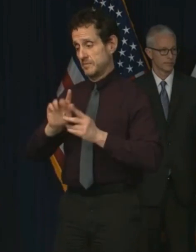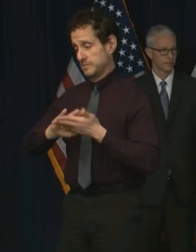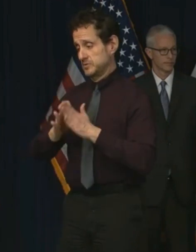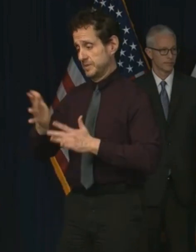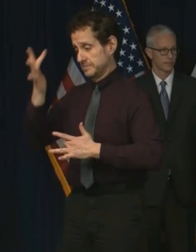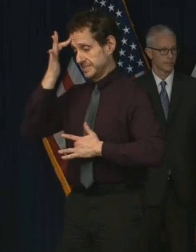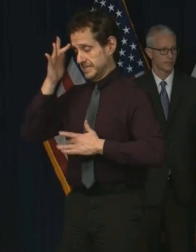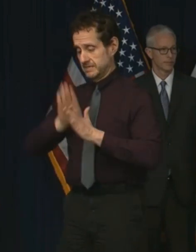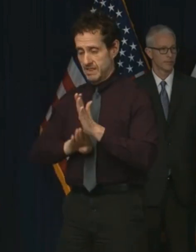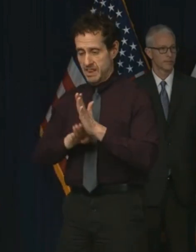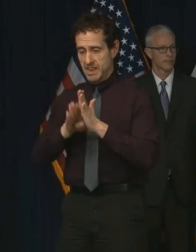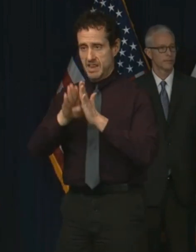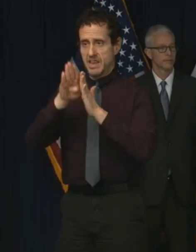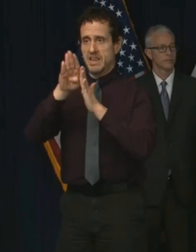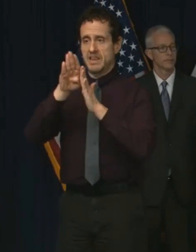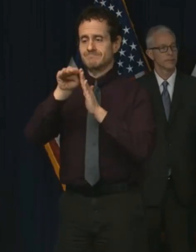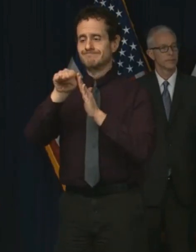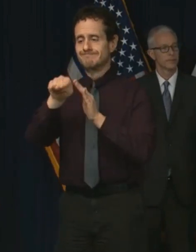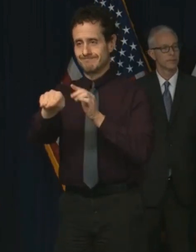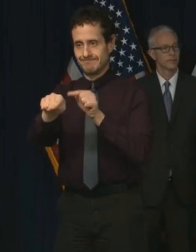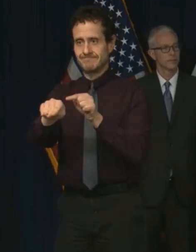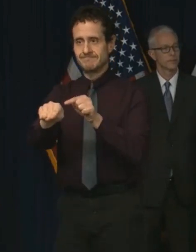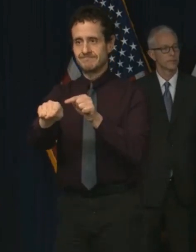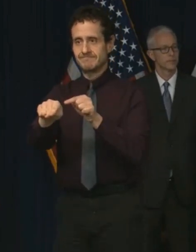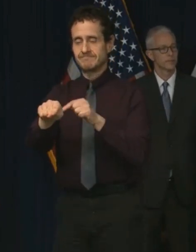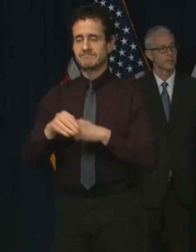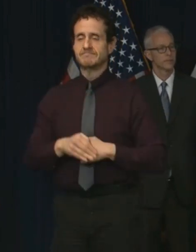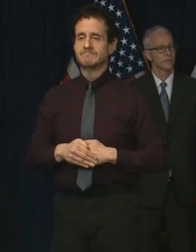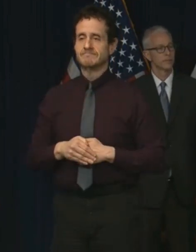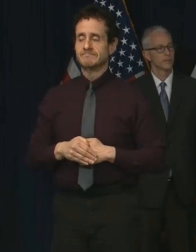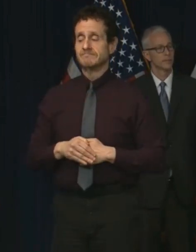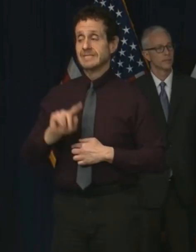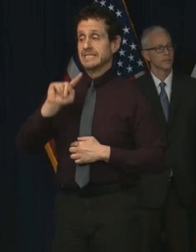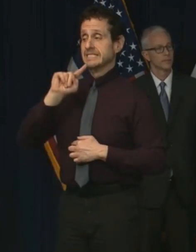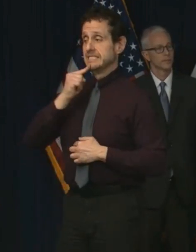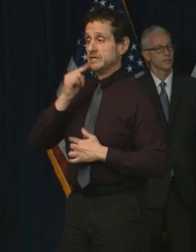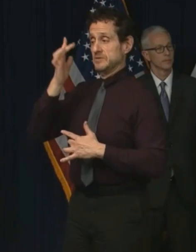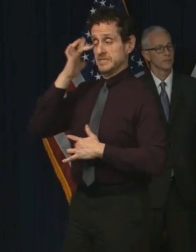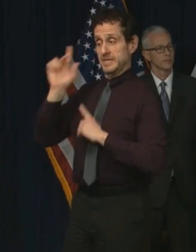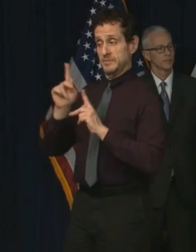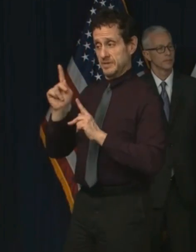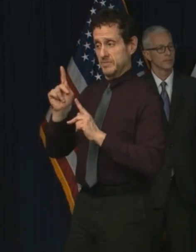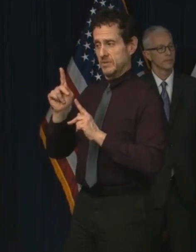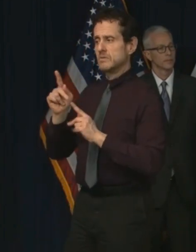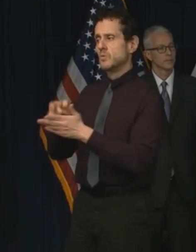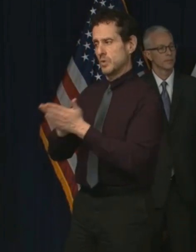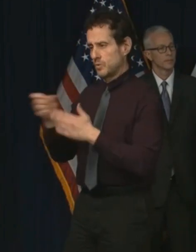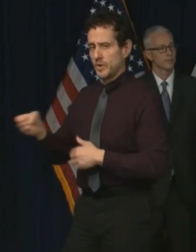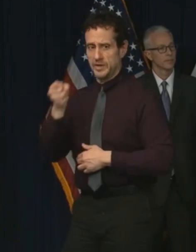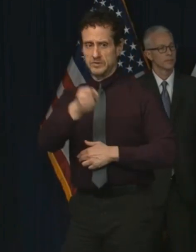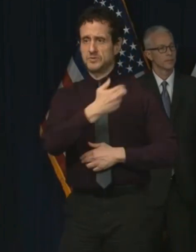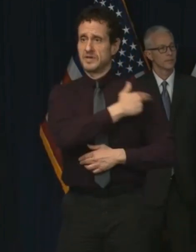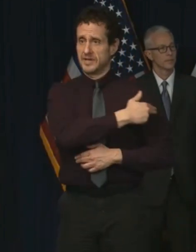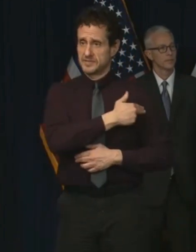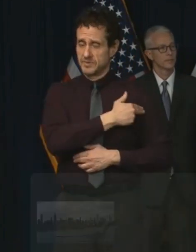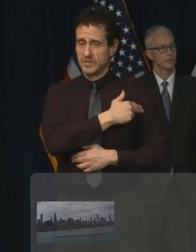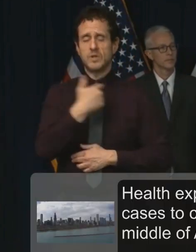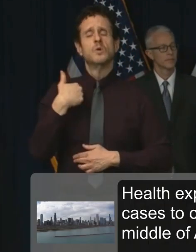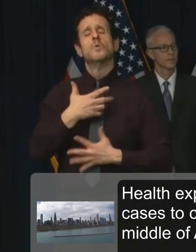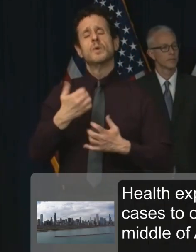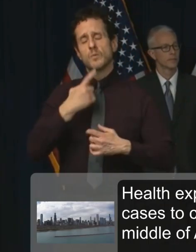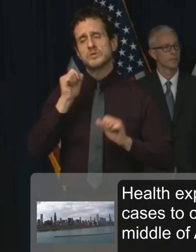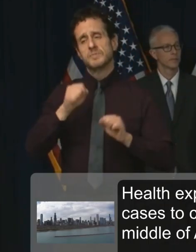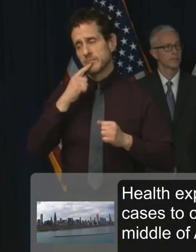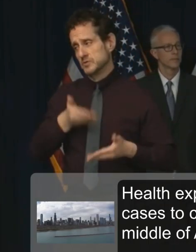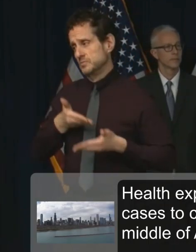The most severely ill will need hospitalization and we want to be able to provide that. We are prioritizing